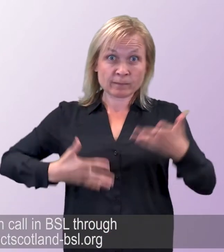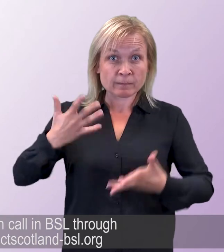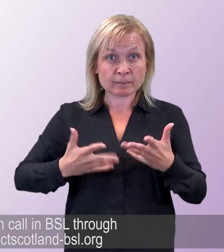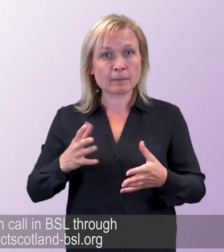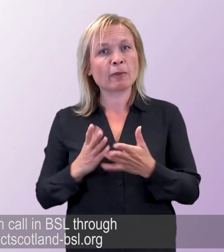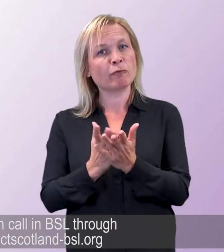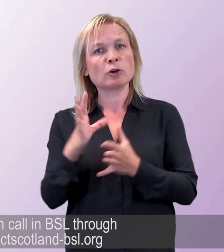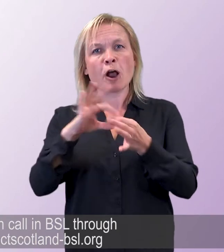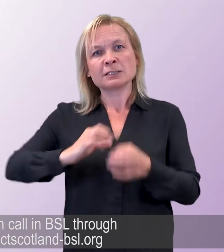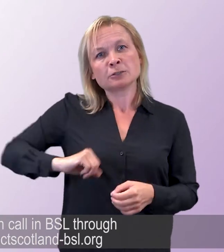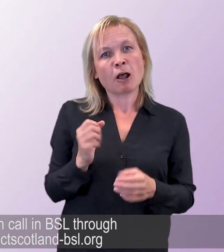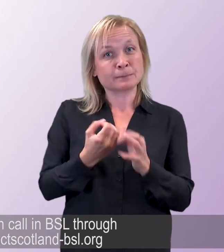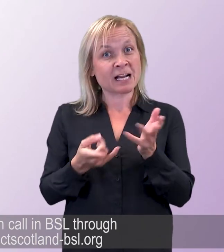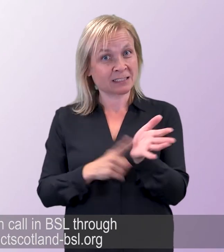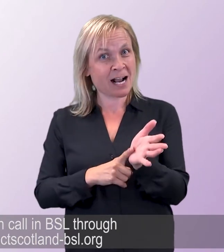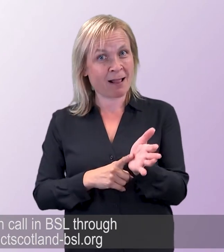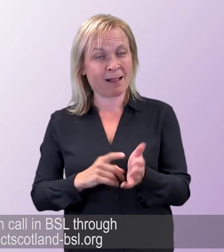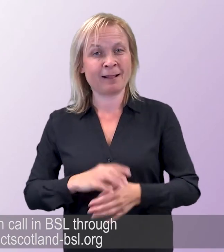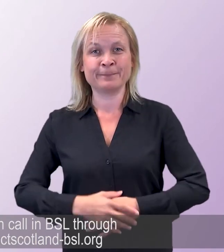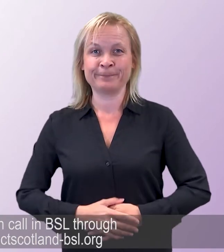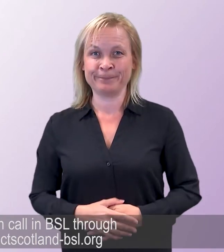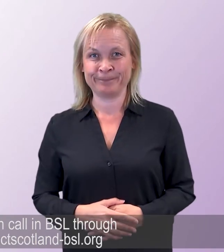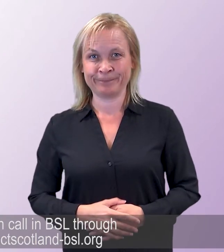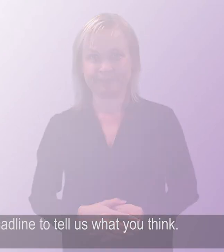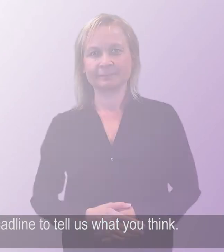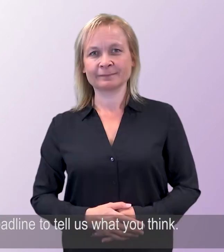BSL through contactscotland-bsl.org.